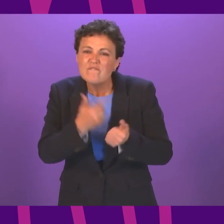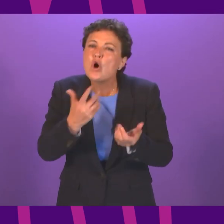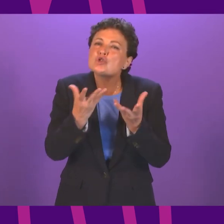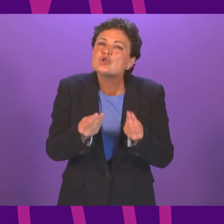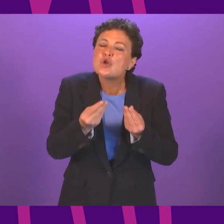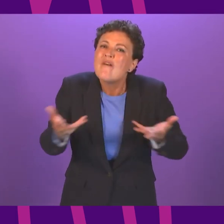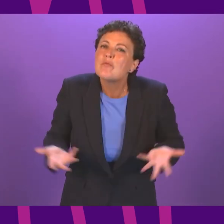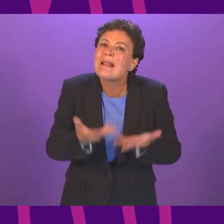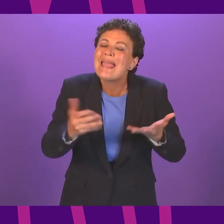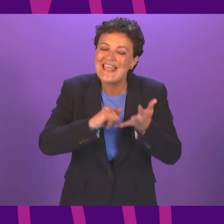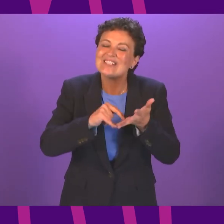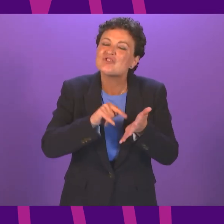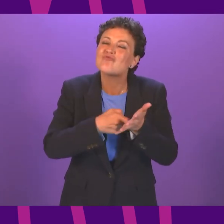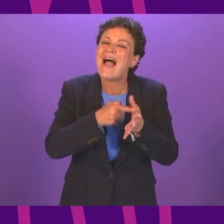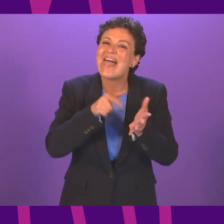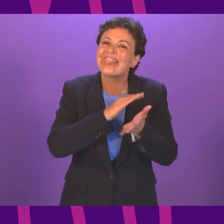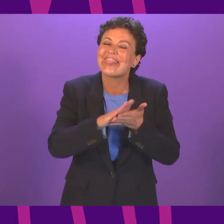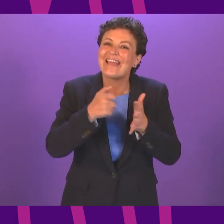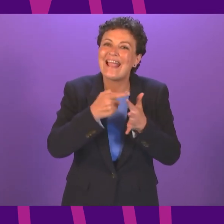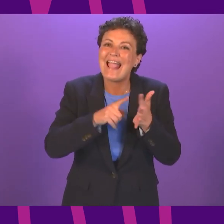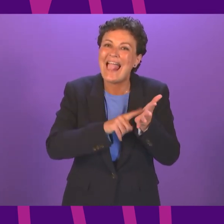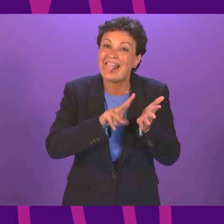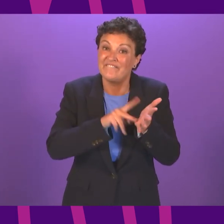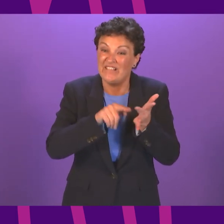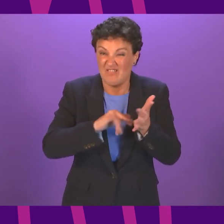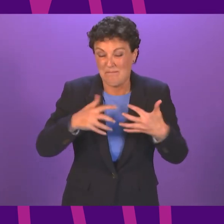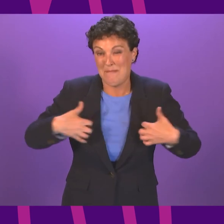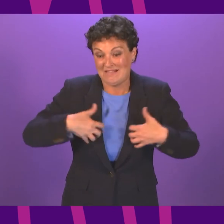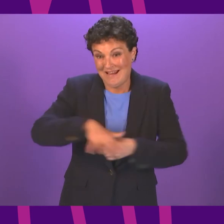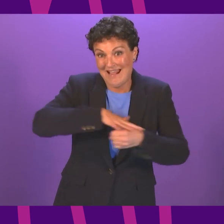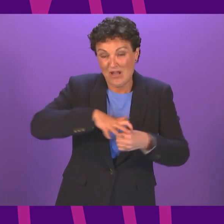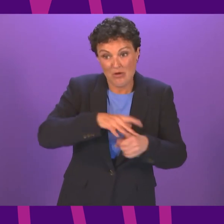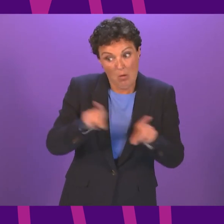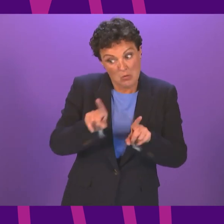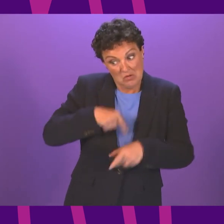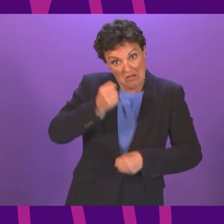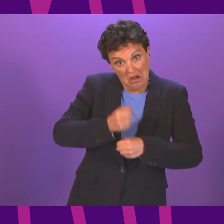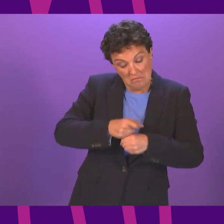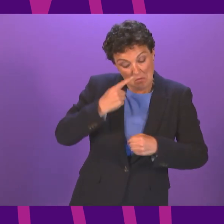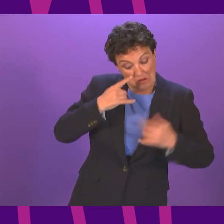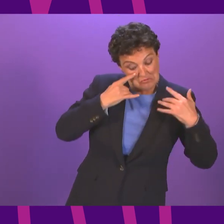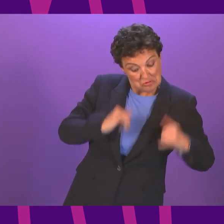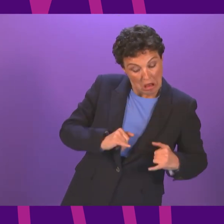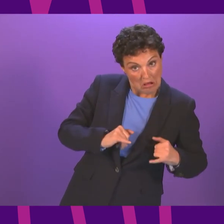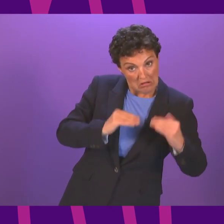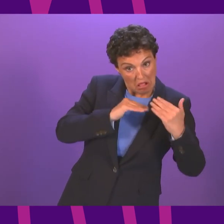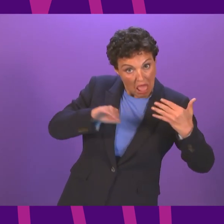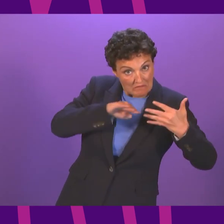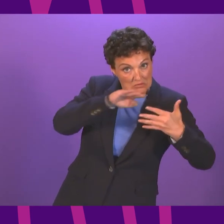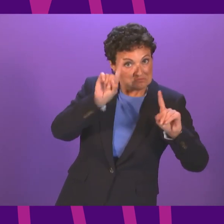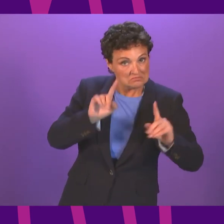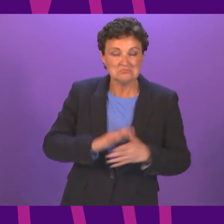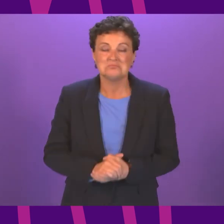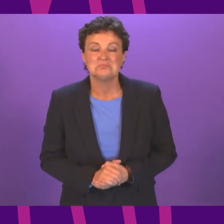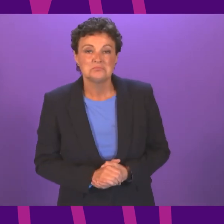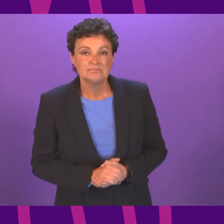centres in Strathkelvin and Bear's Den, and whether the Scottish Government is re-examining their position within the protection levels? First Minister. Well, I don't